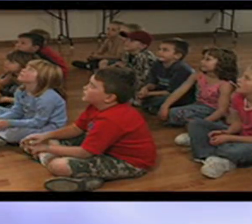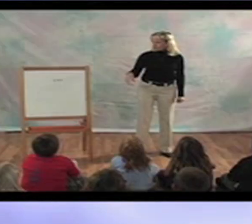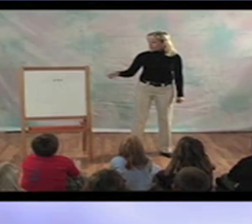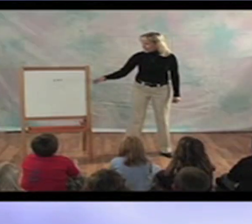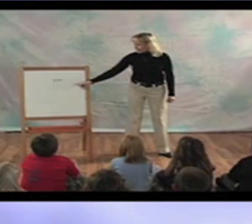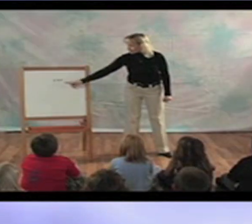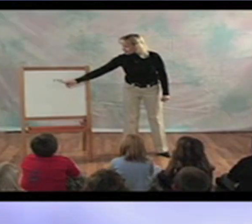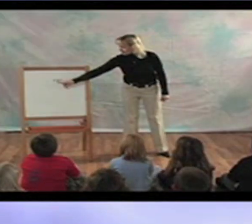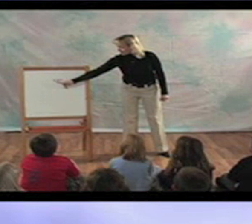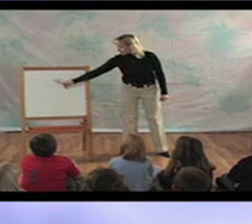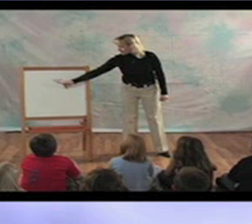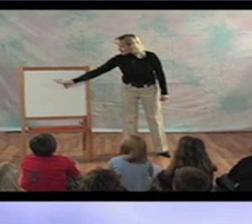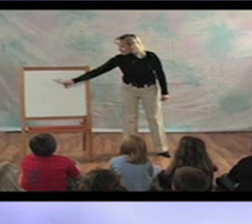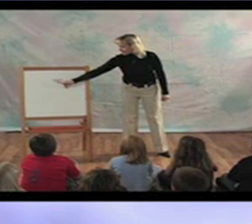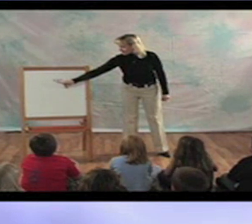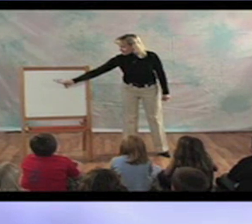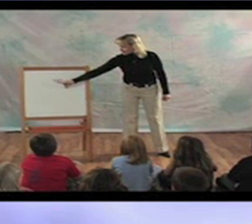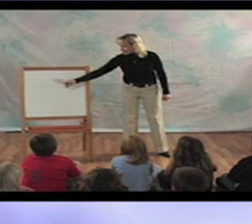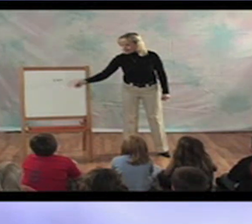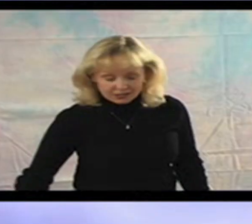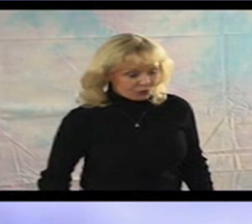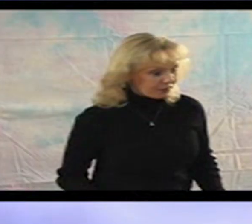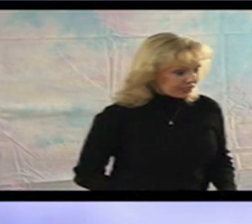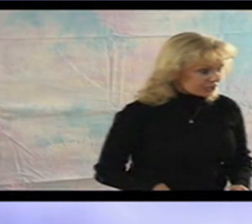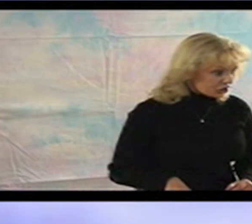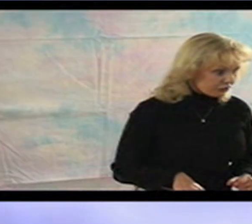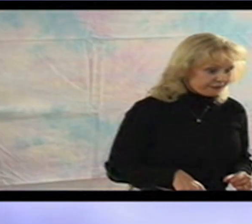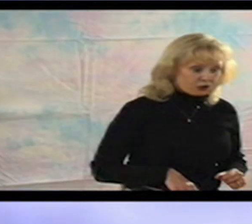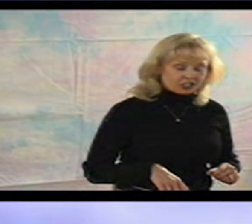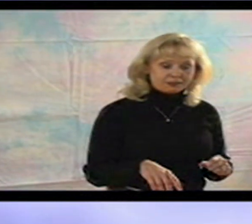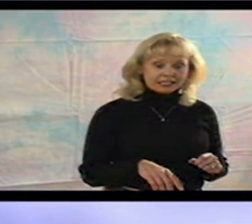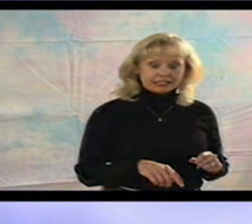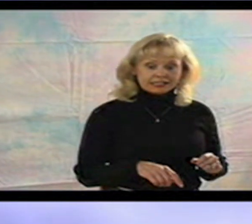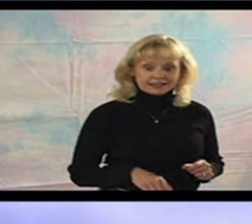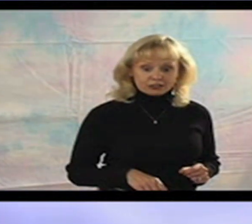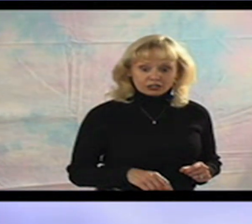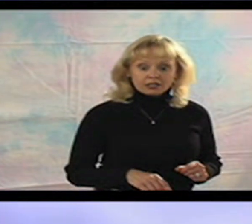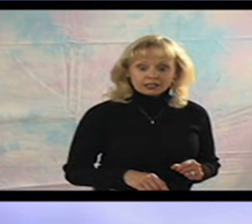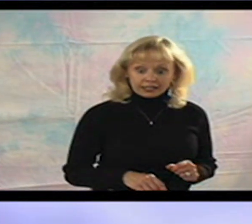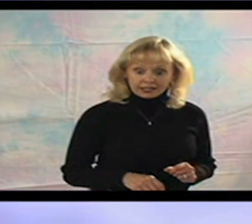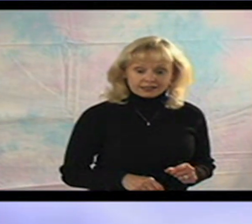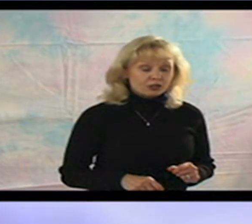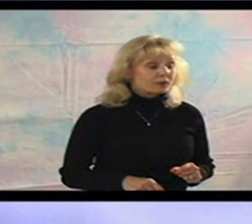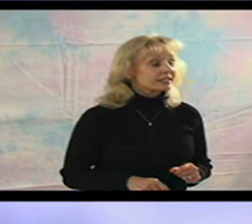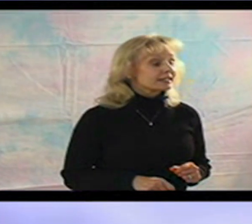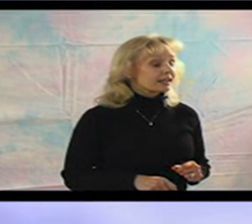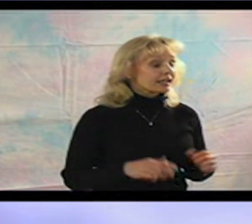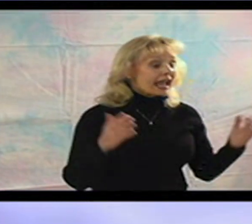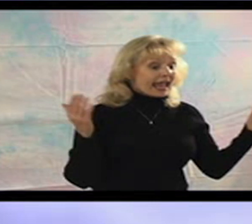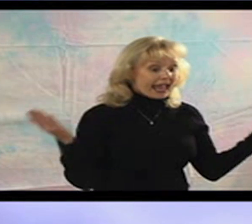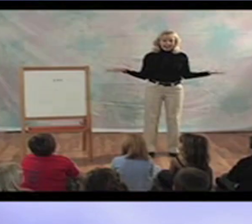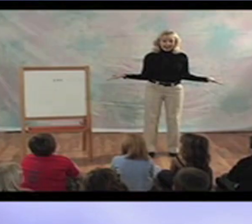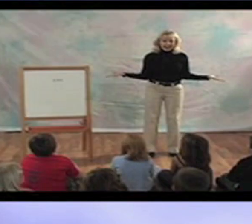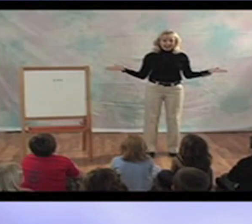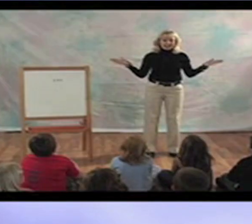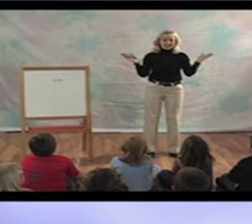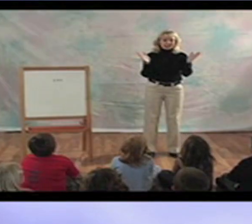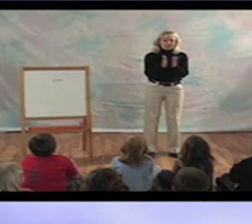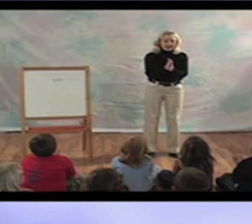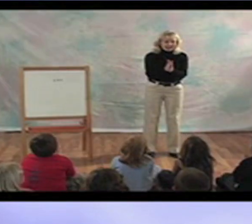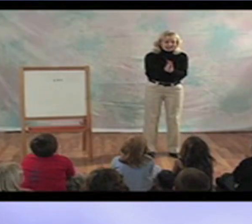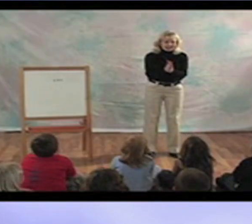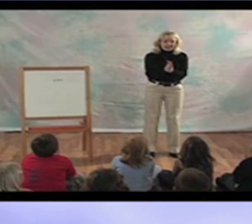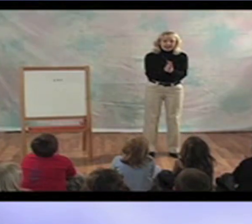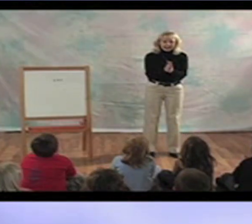words. So we have to remember to leave a space. So I made a cheer for it to make it easier. Okay, so we say a